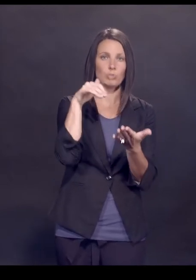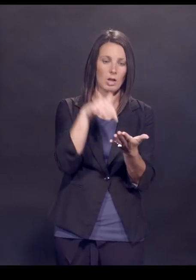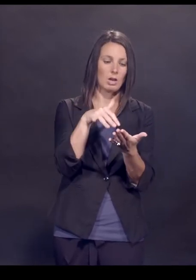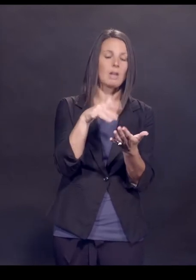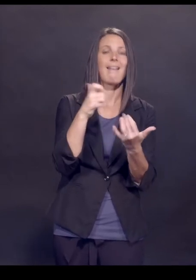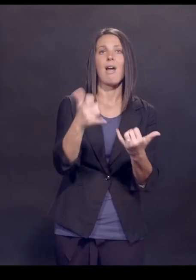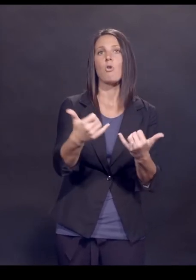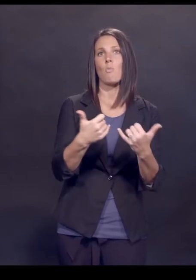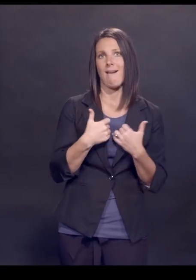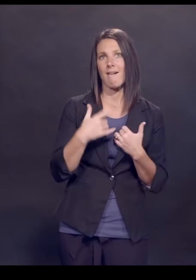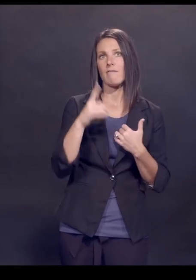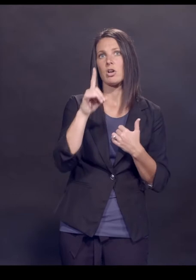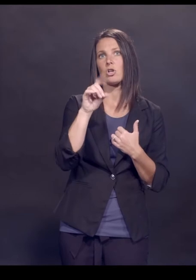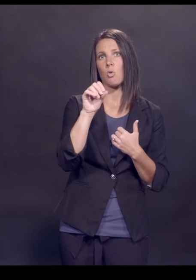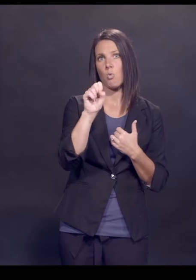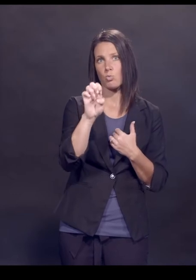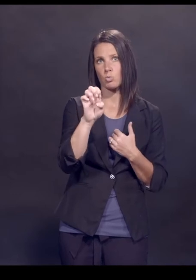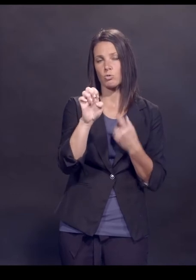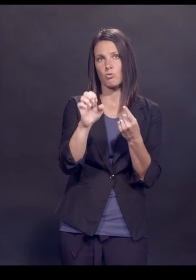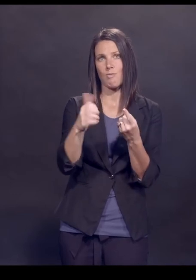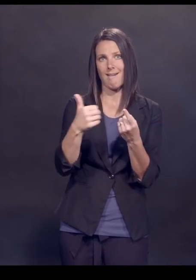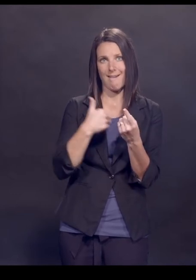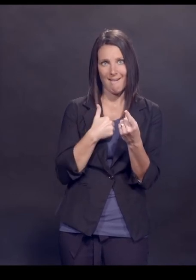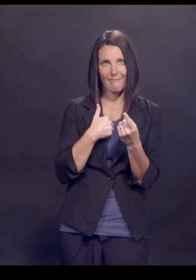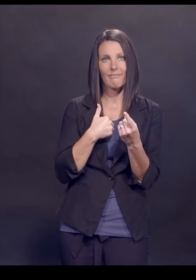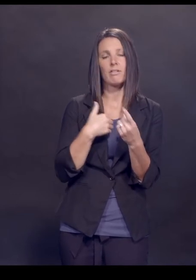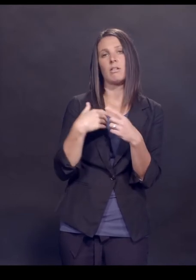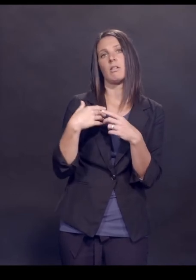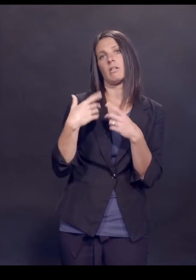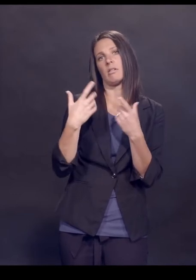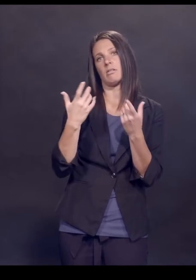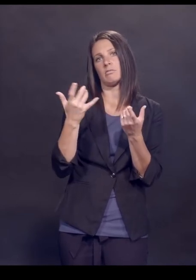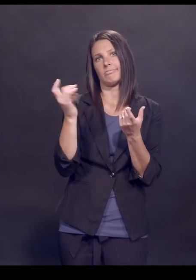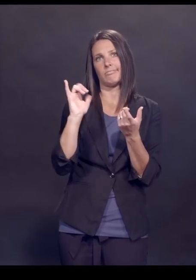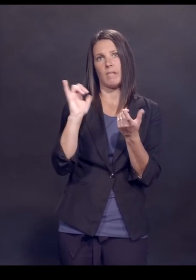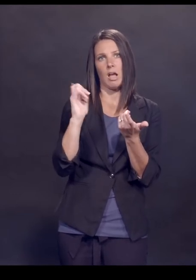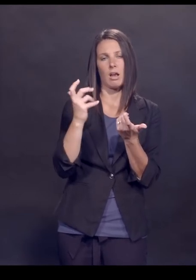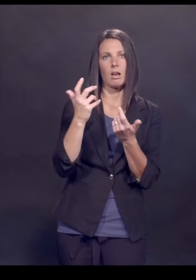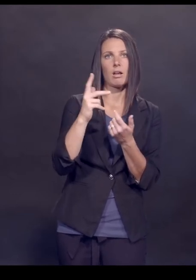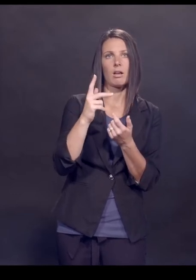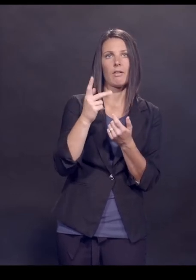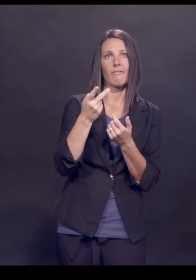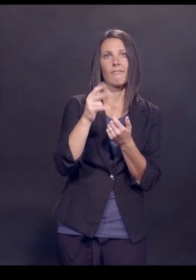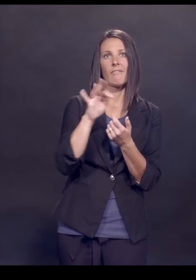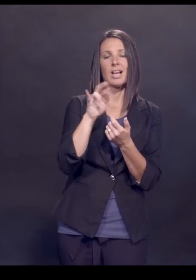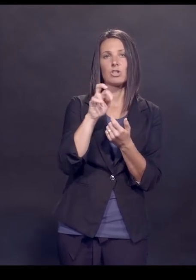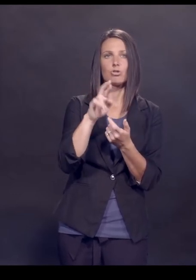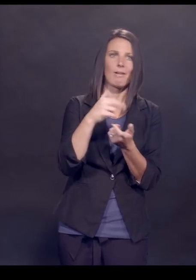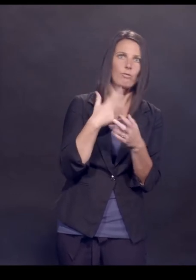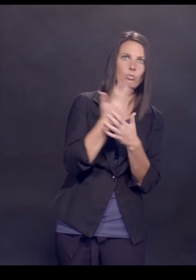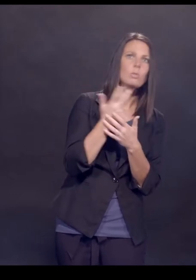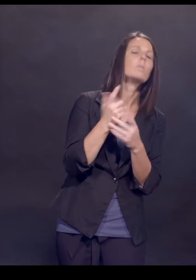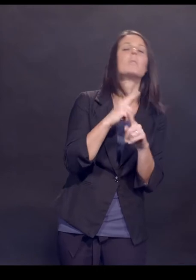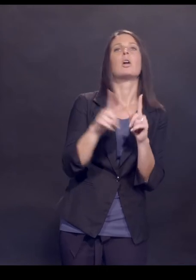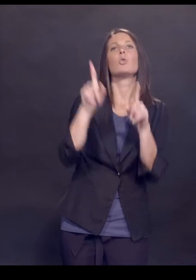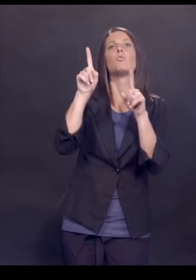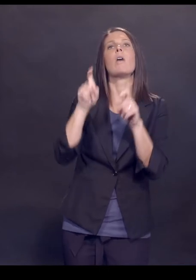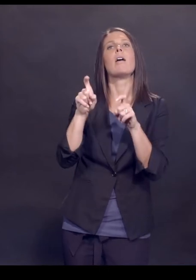now you have your dose and you have your dosing interval. In this case, let's say for Pfizer was three weeks. Then you tested